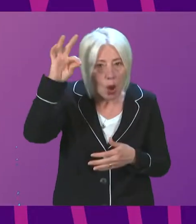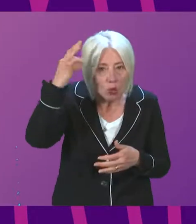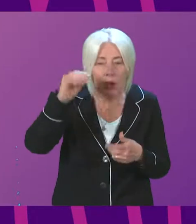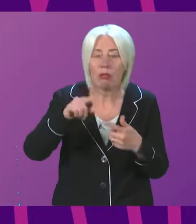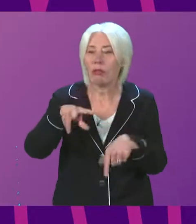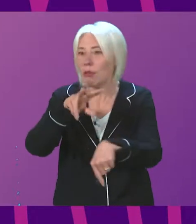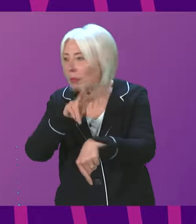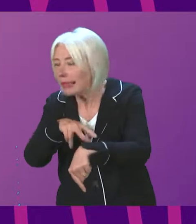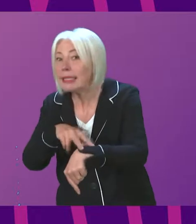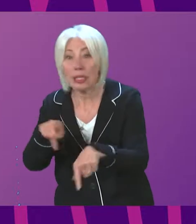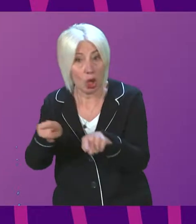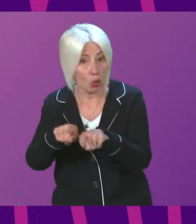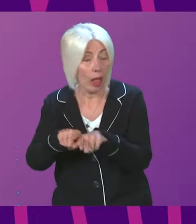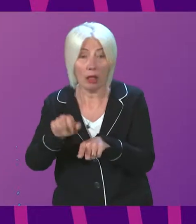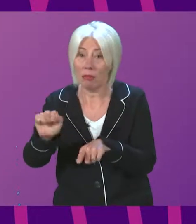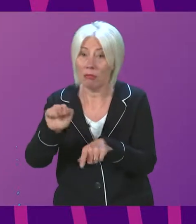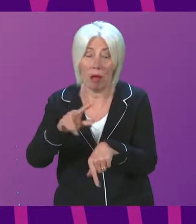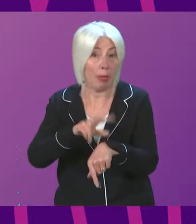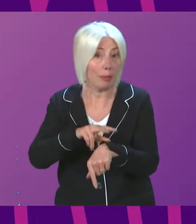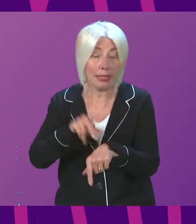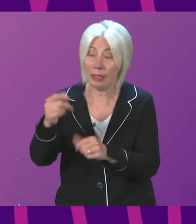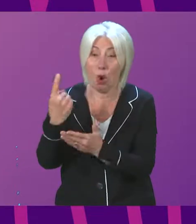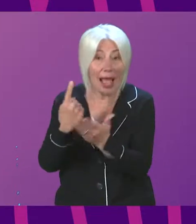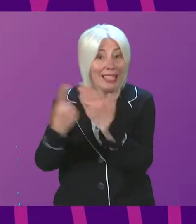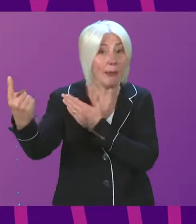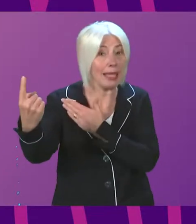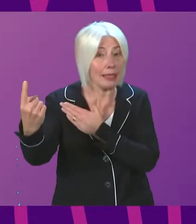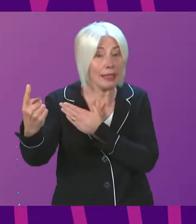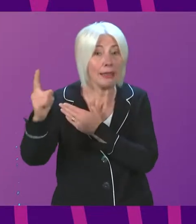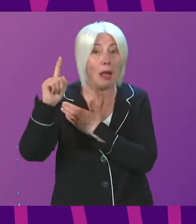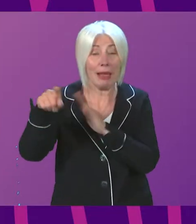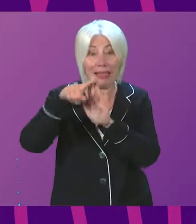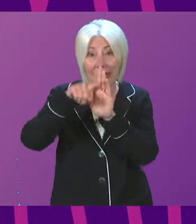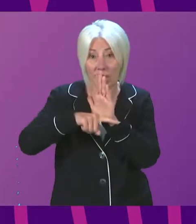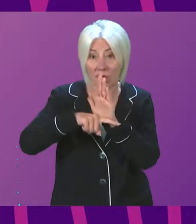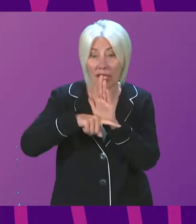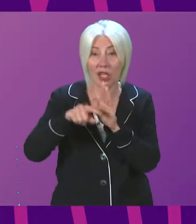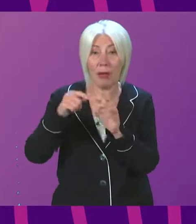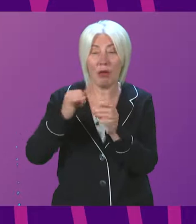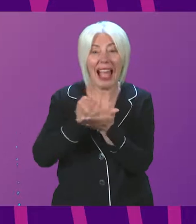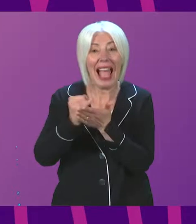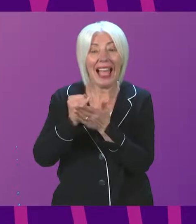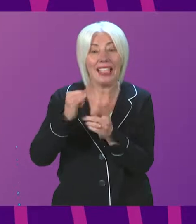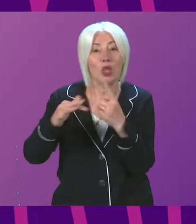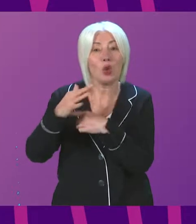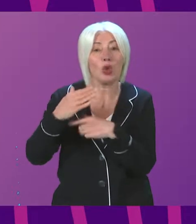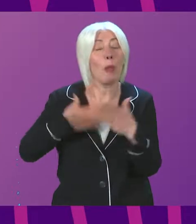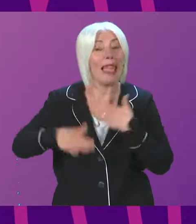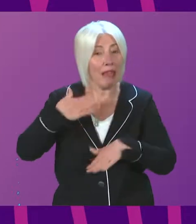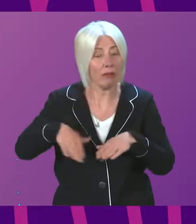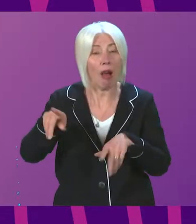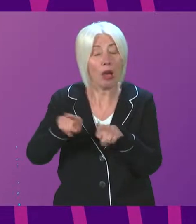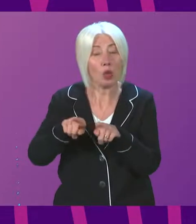including the police, actually, who, of course, operate independently, but there is legislation around antisocial behaviour that also may